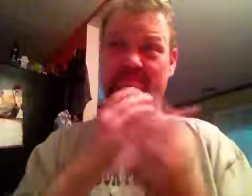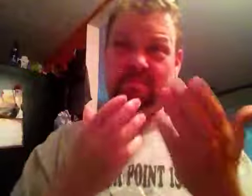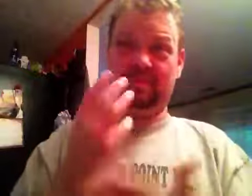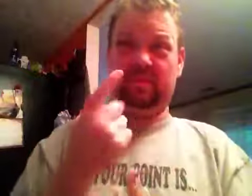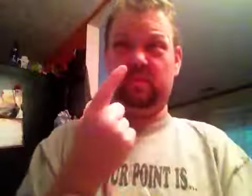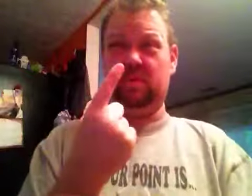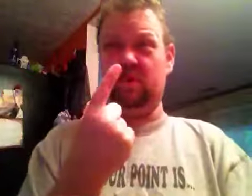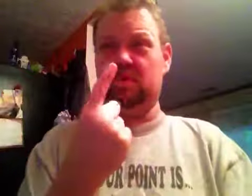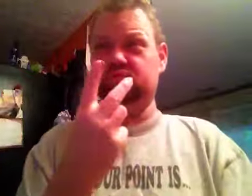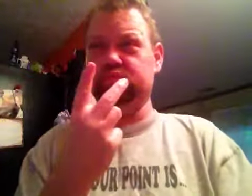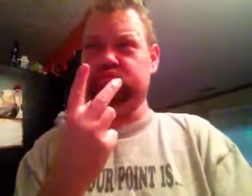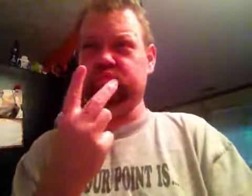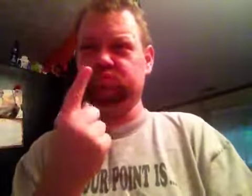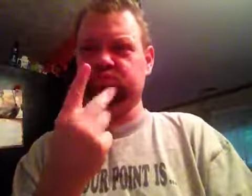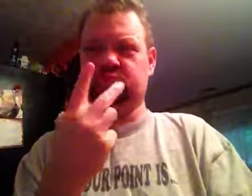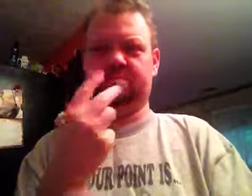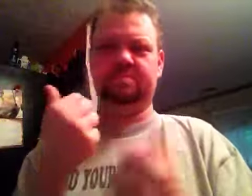We've got a bear on the way, wouldn't know why it's ending.